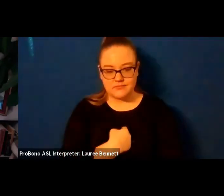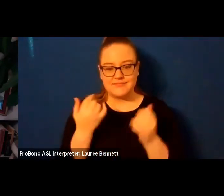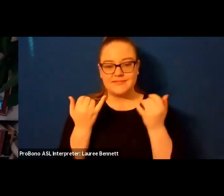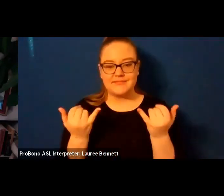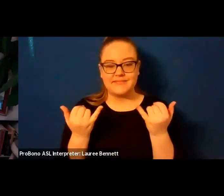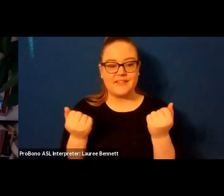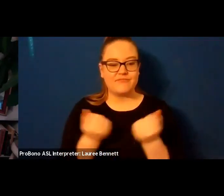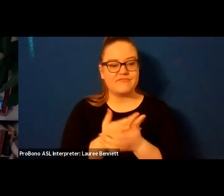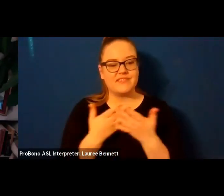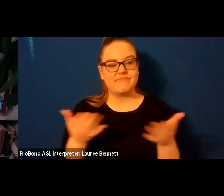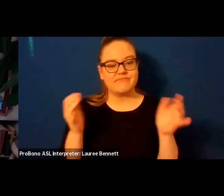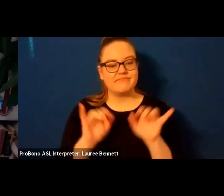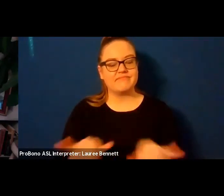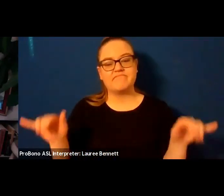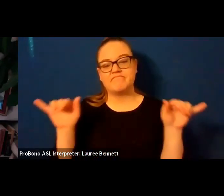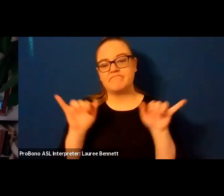-handed